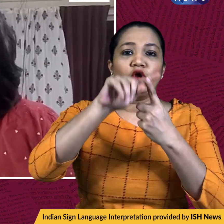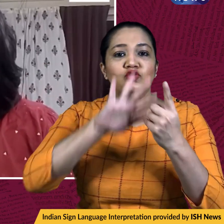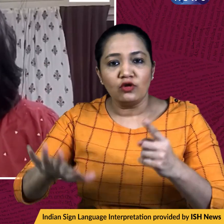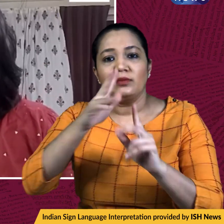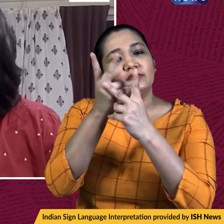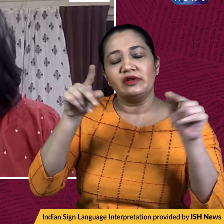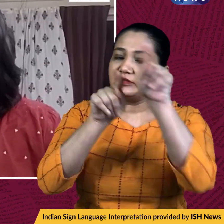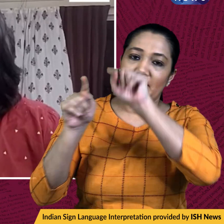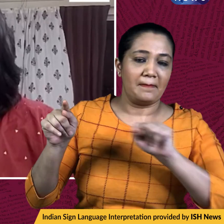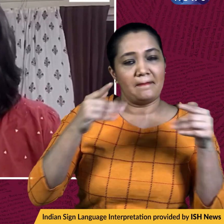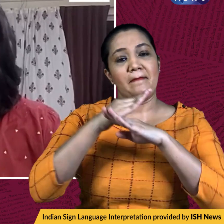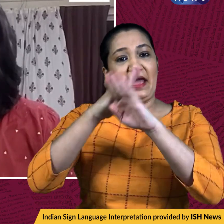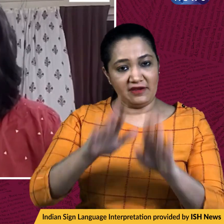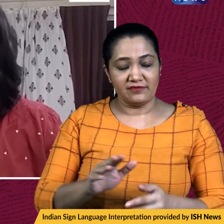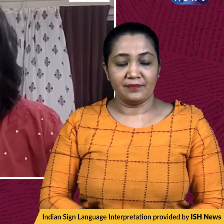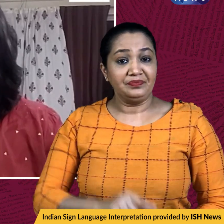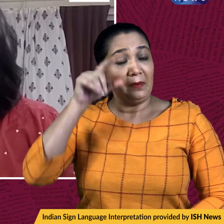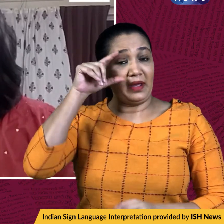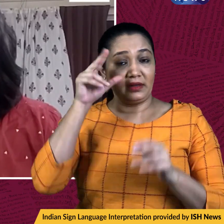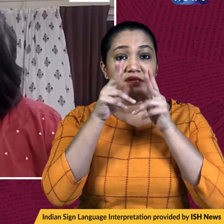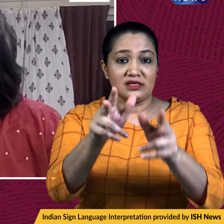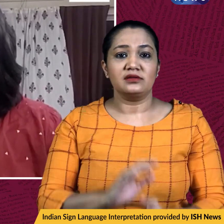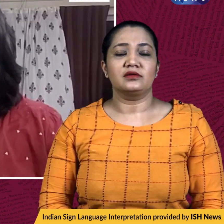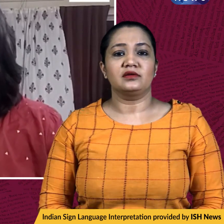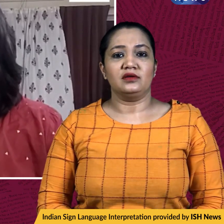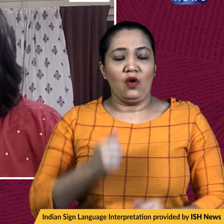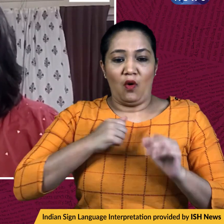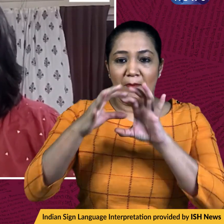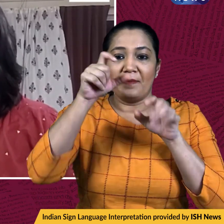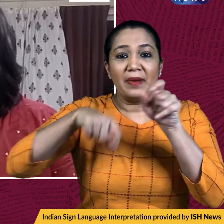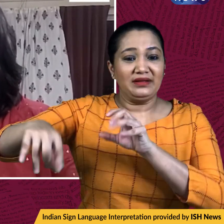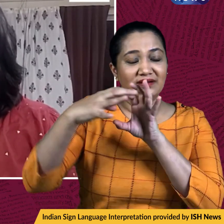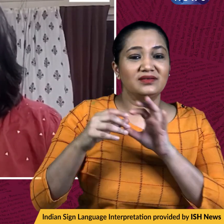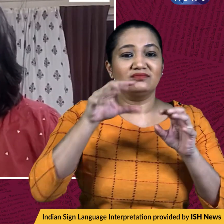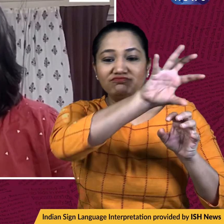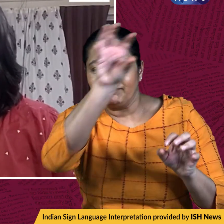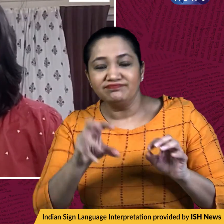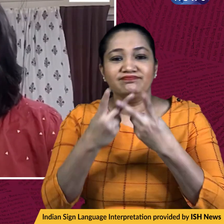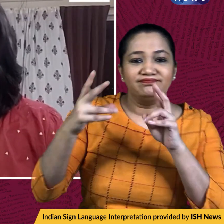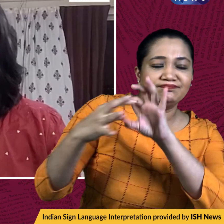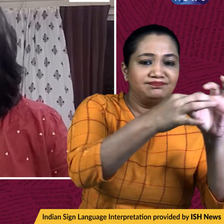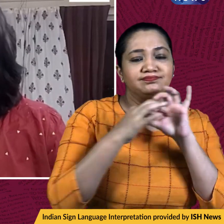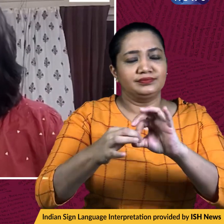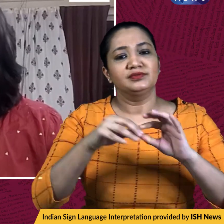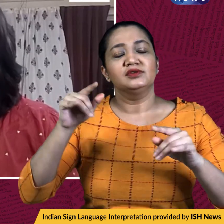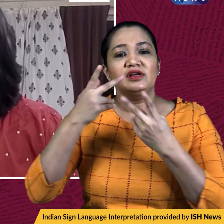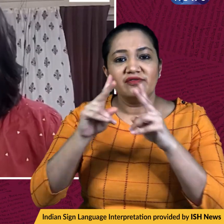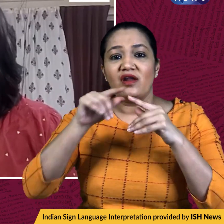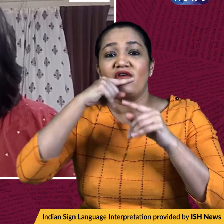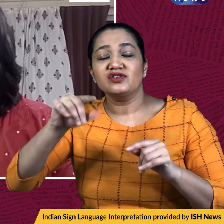authorities. Now, Biden said, and I quote, we will join our allies in closing off American airspace to all Russian flights,